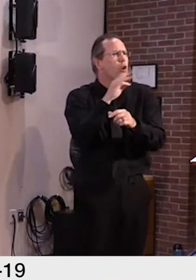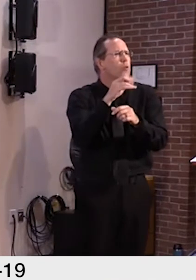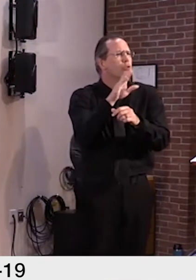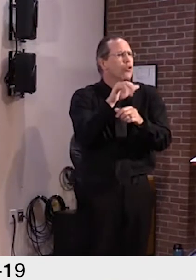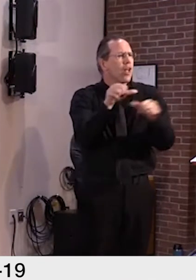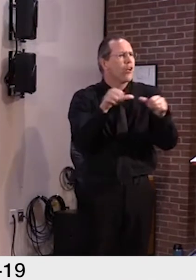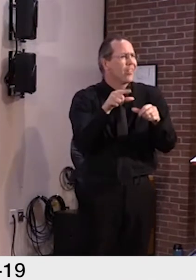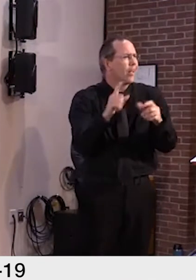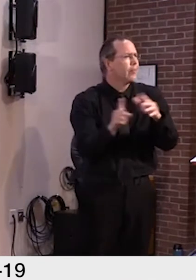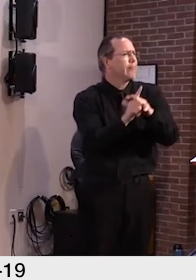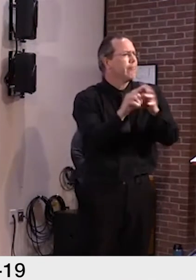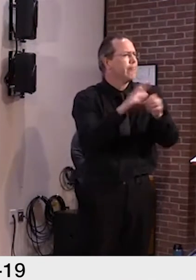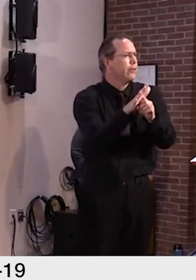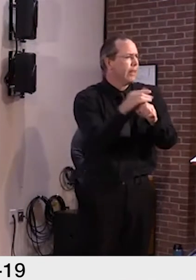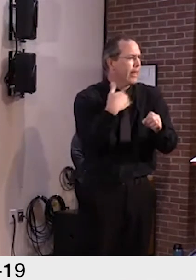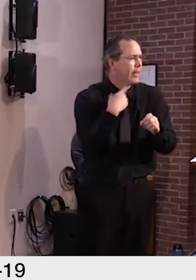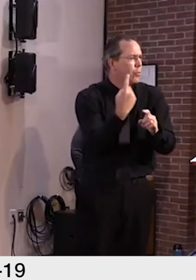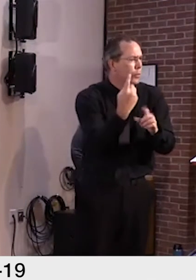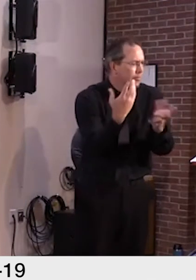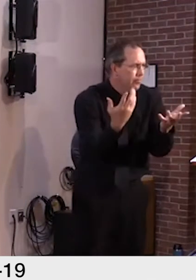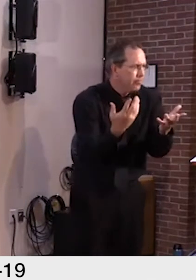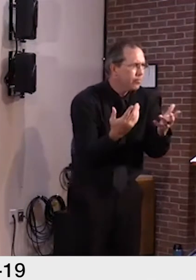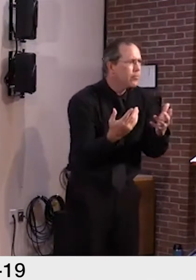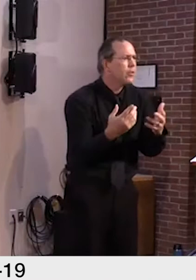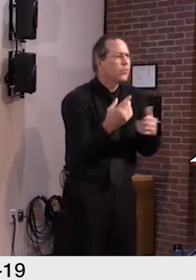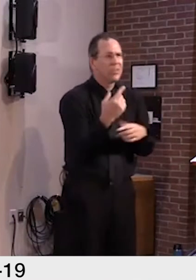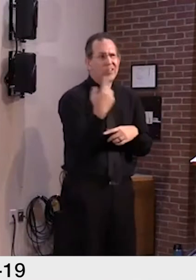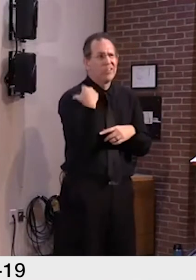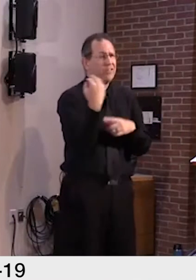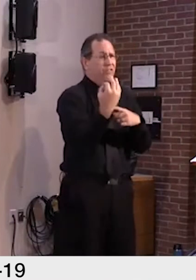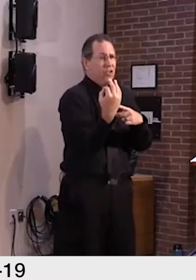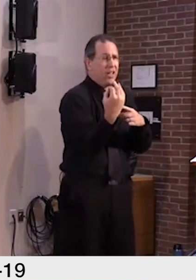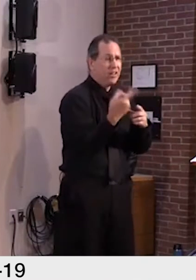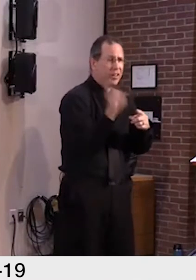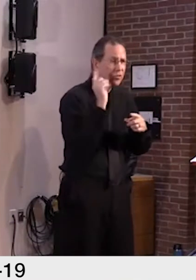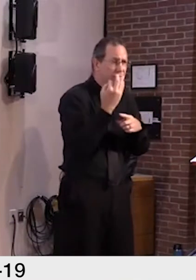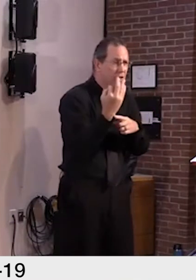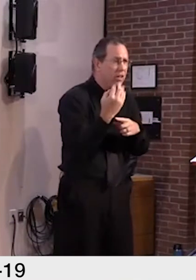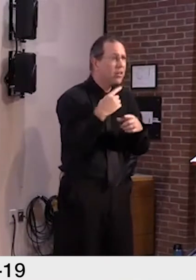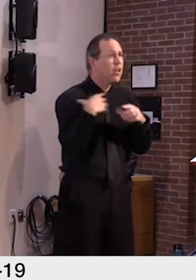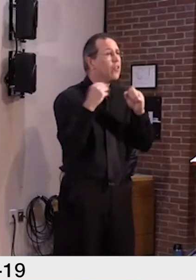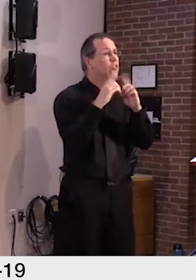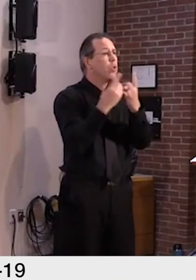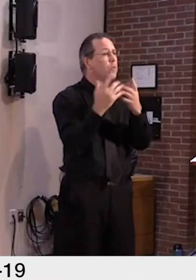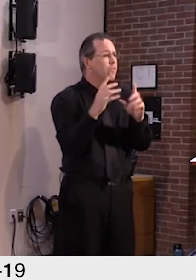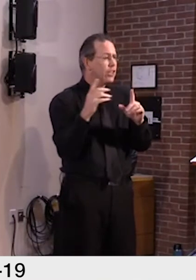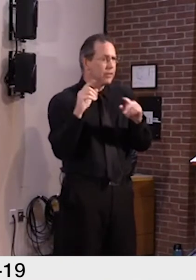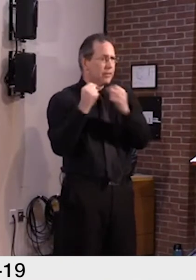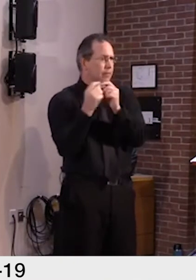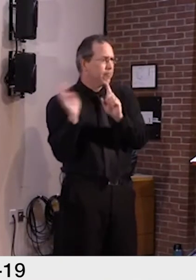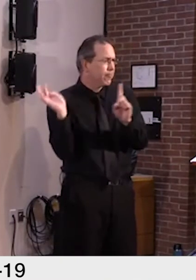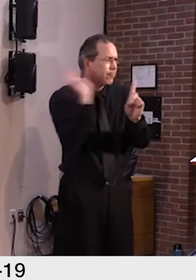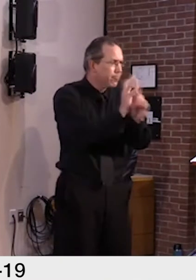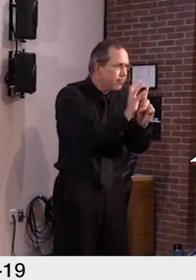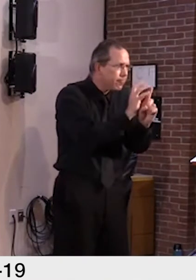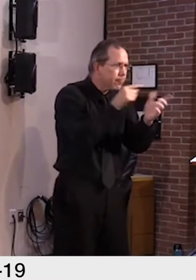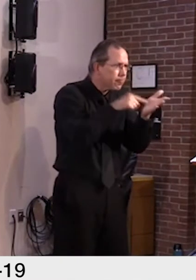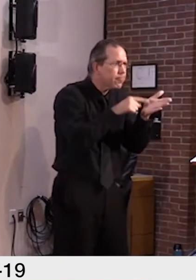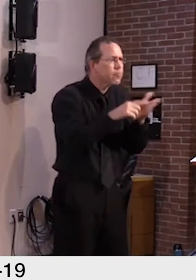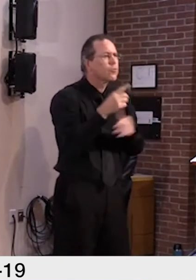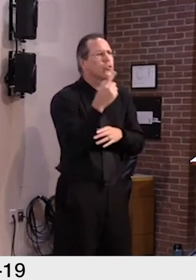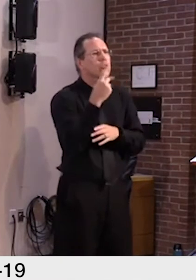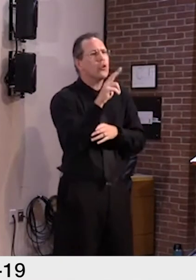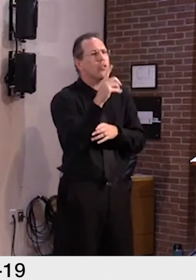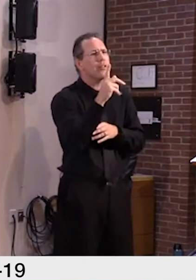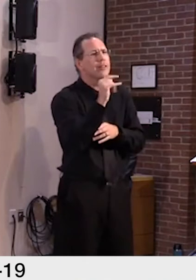The debriefing process started last Friday when members of the Health Department's contact tracing team and Dr. Kelso met with the leadership team in the school district.